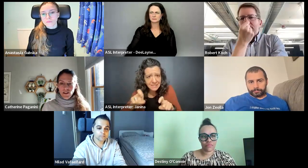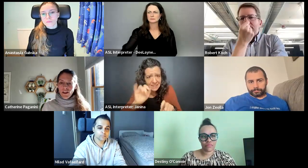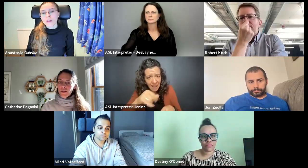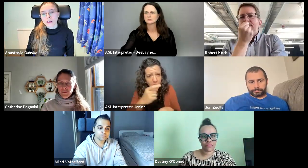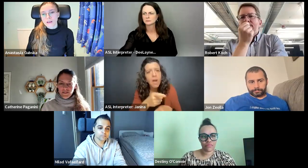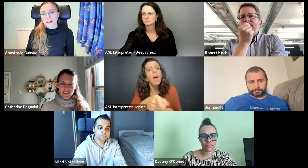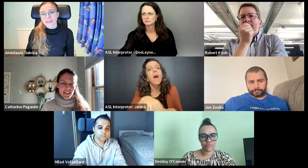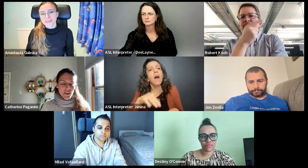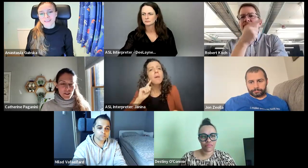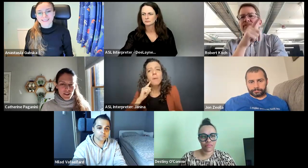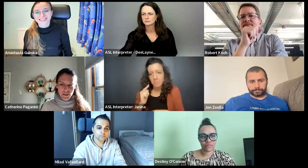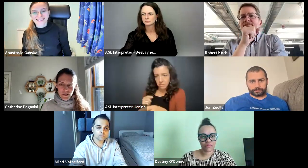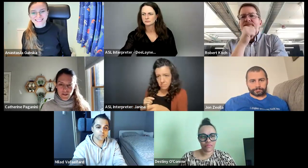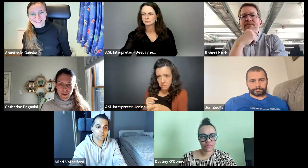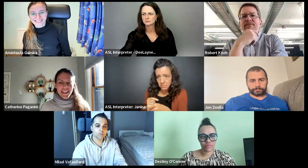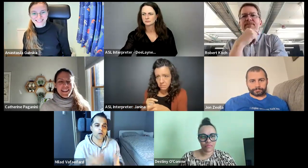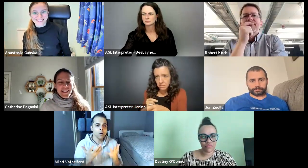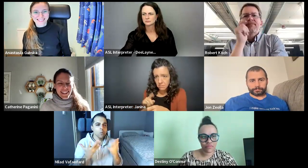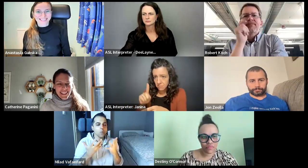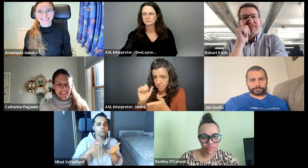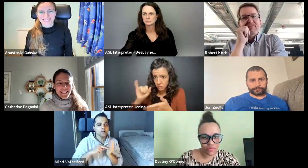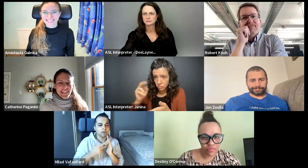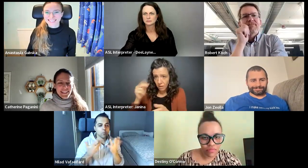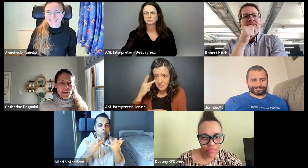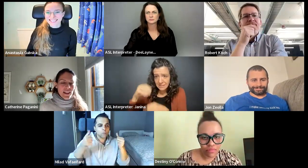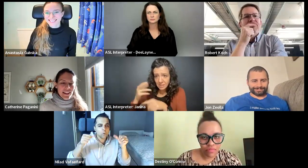names. Oh, that's all you need to do, John.